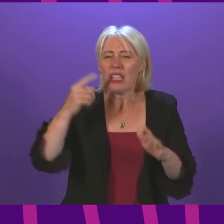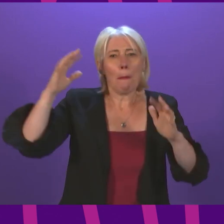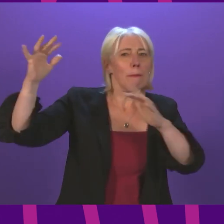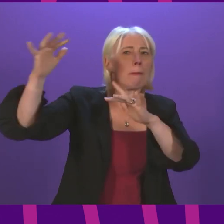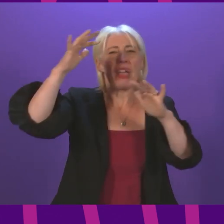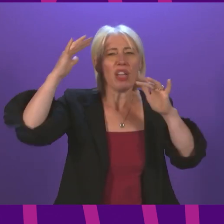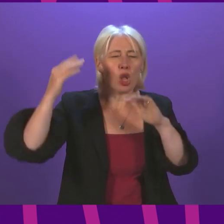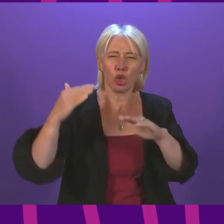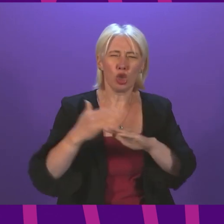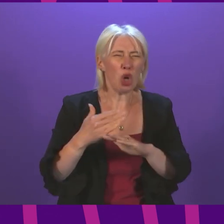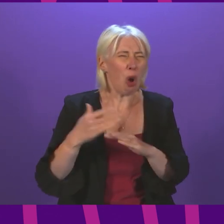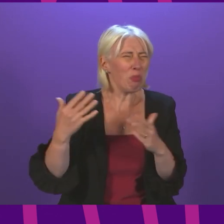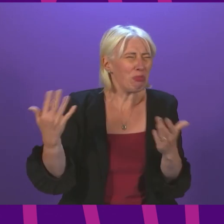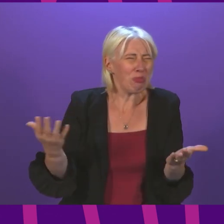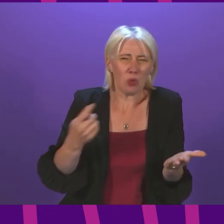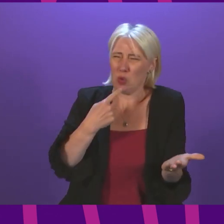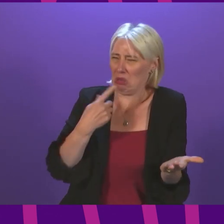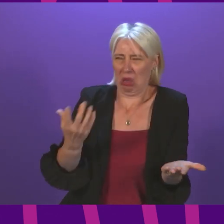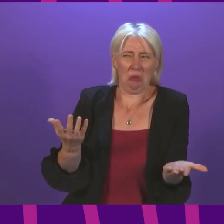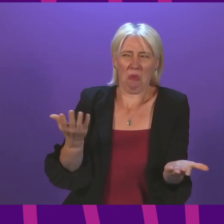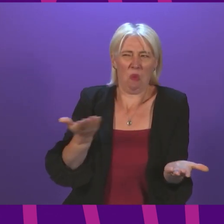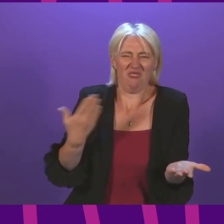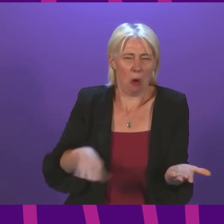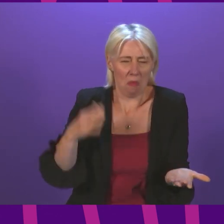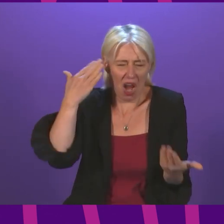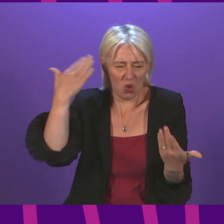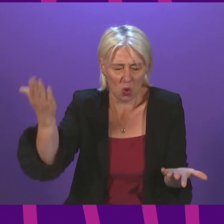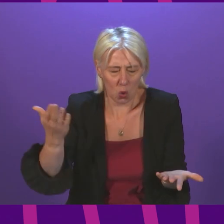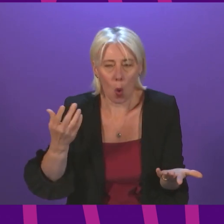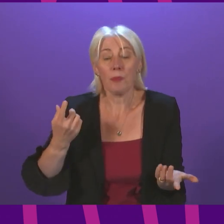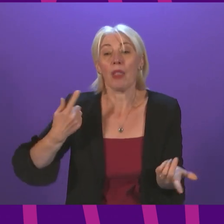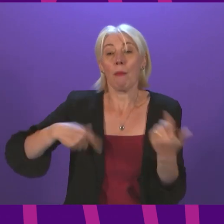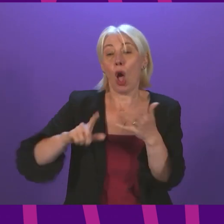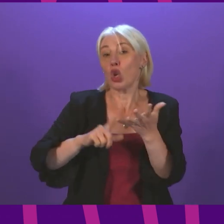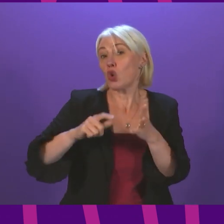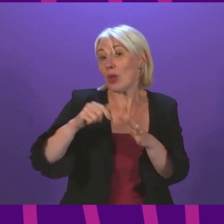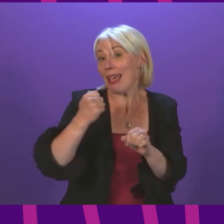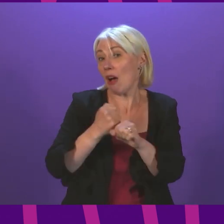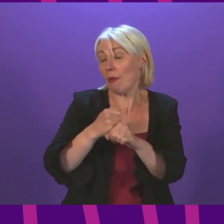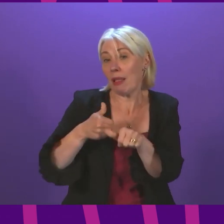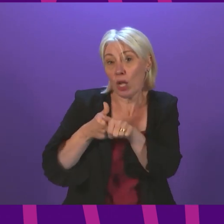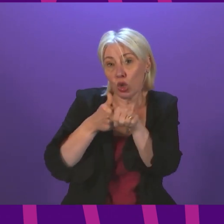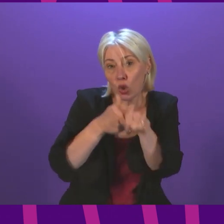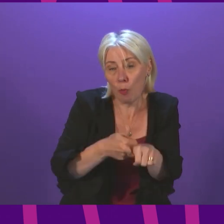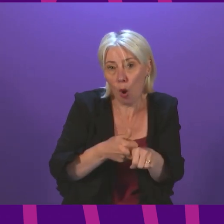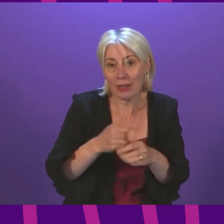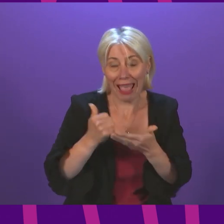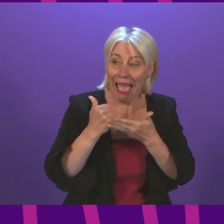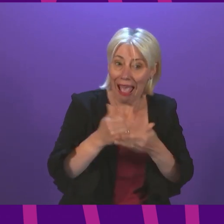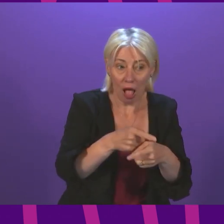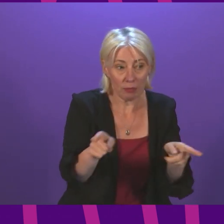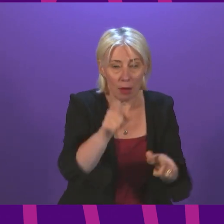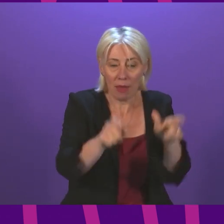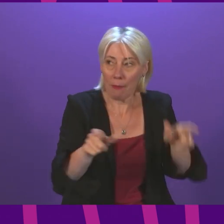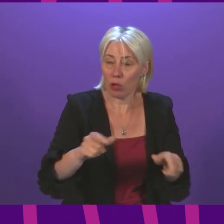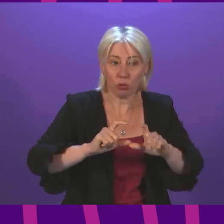jobs, which the member refers to, because the support which has been put in place has helped people to sustain that work. And